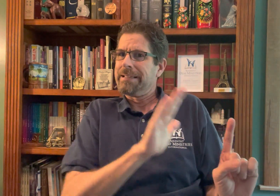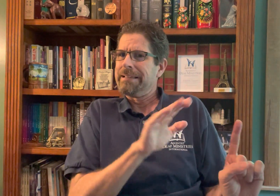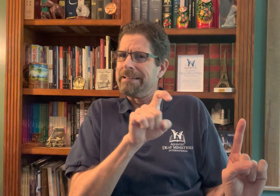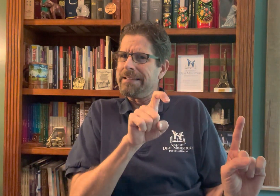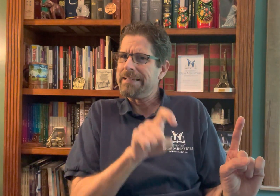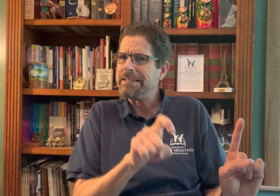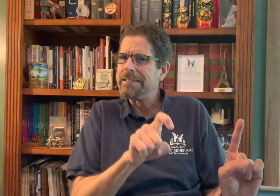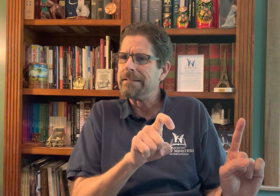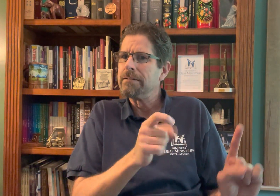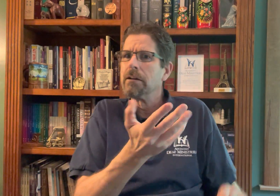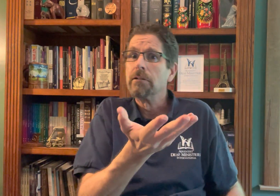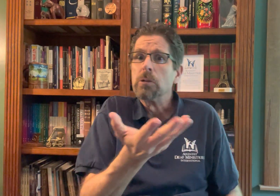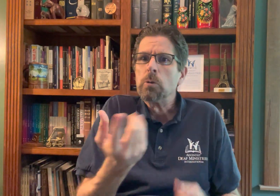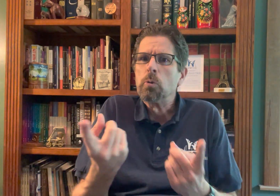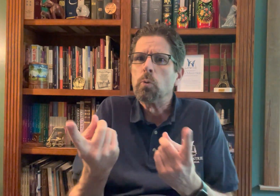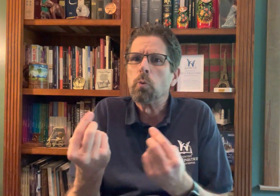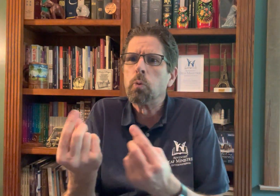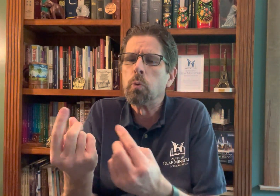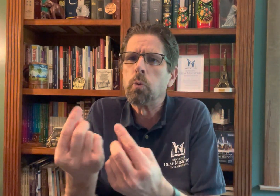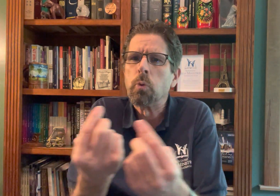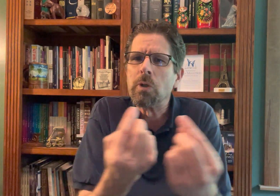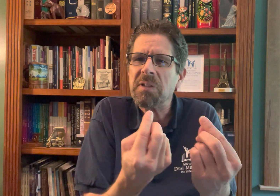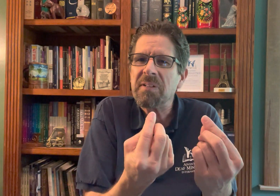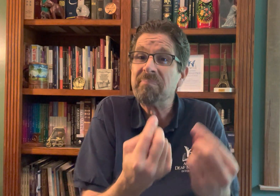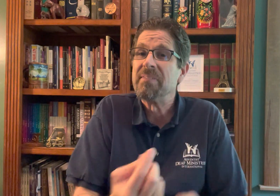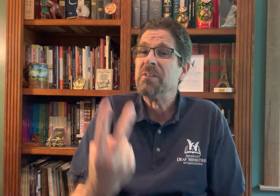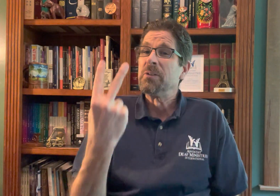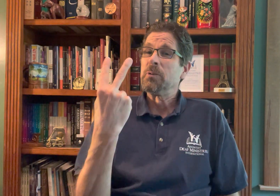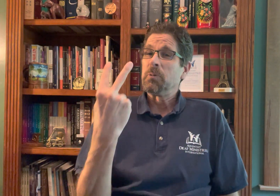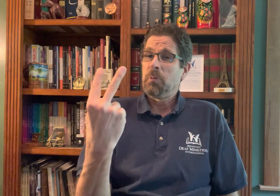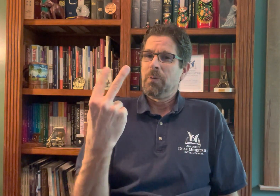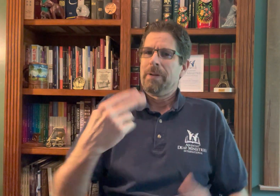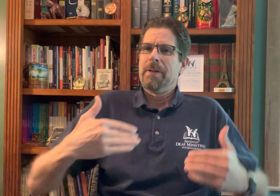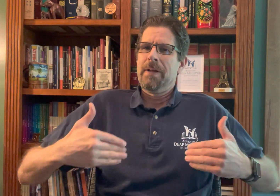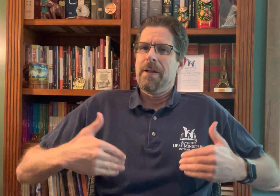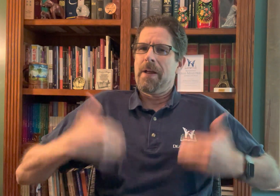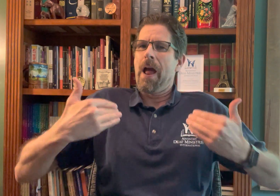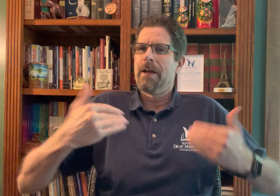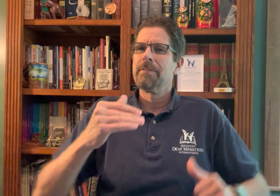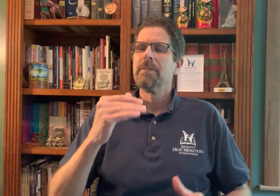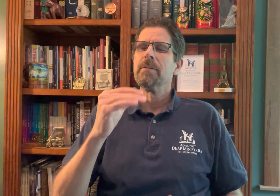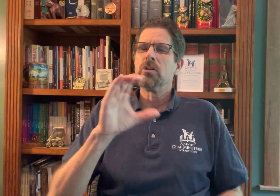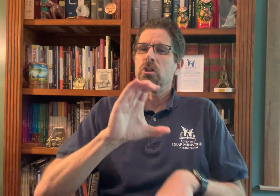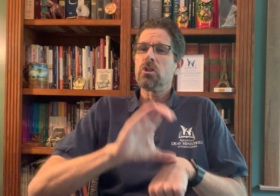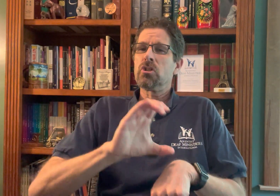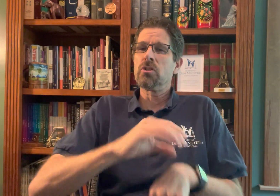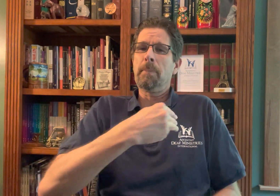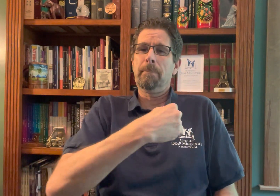The church saw this was important and they tried to come up with what a plan of something to do.